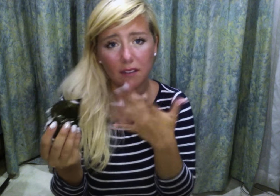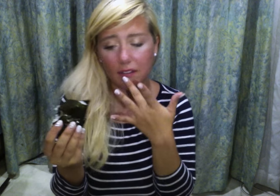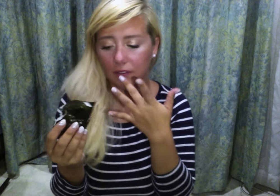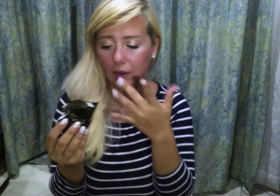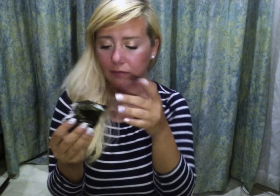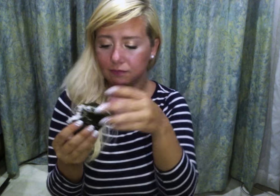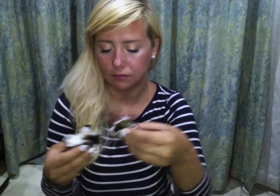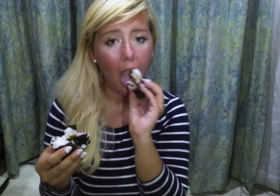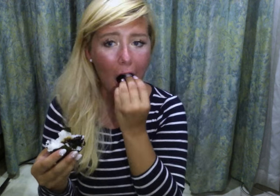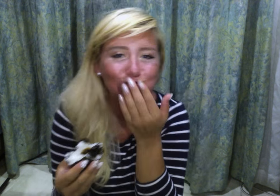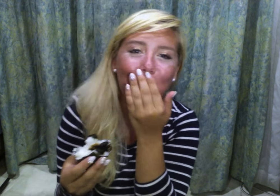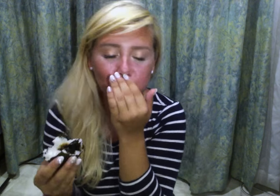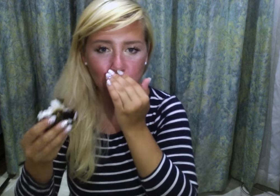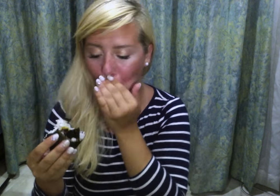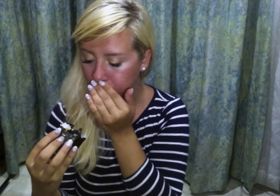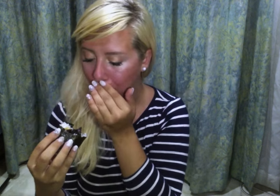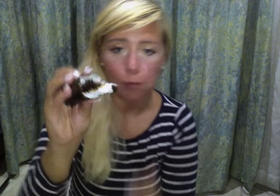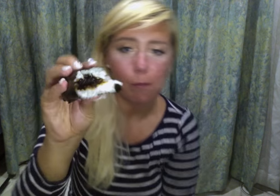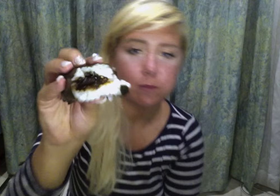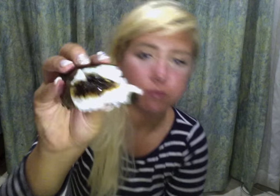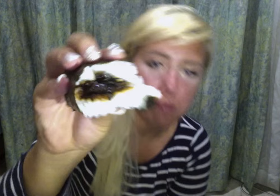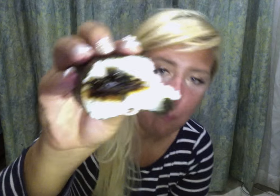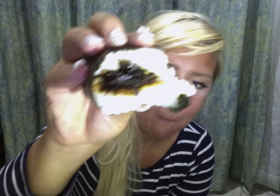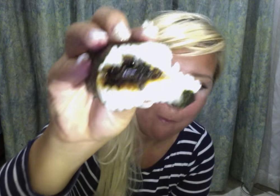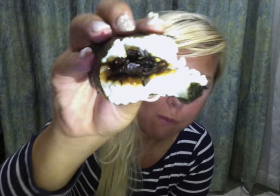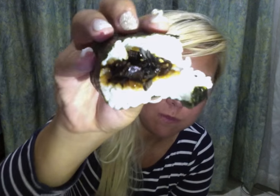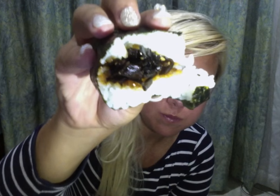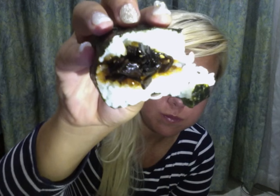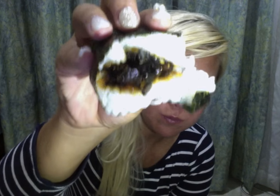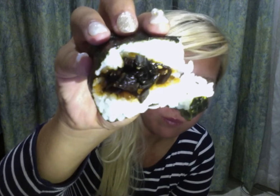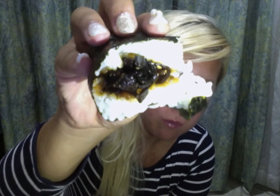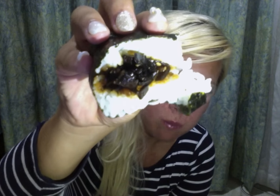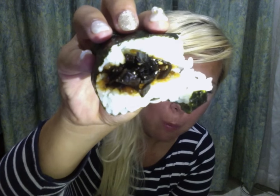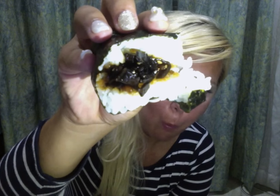sweet. It's really delicious and one of my favorites. Here's a closer look.